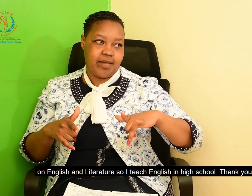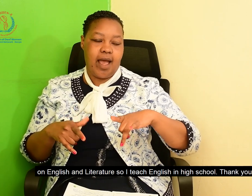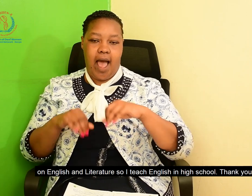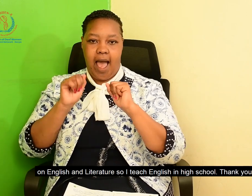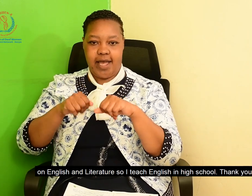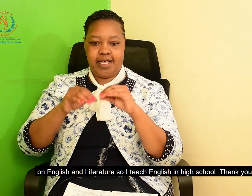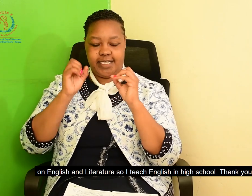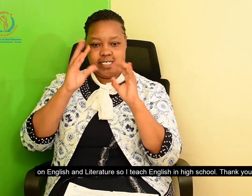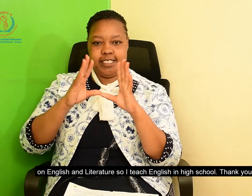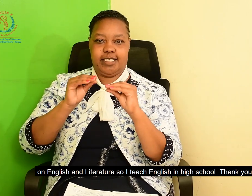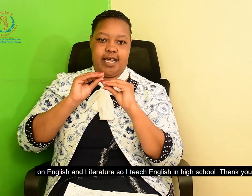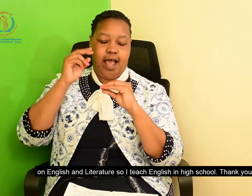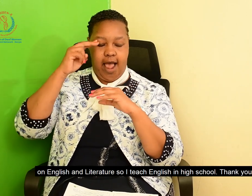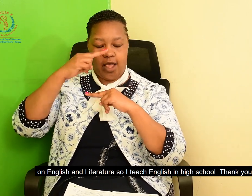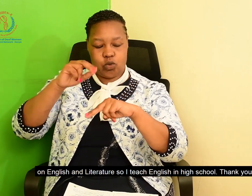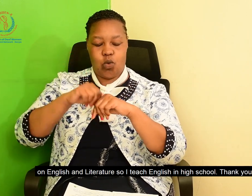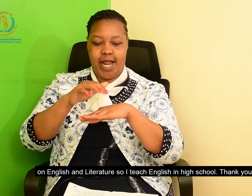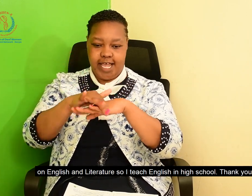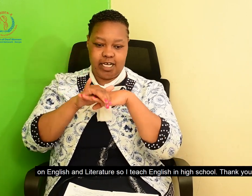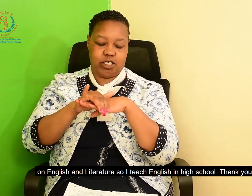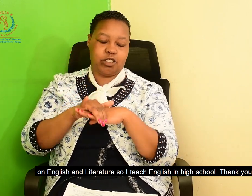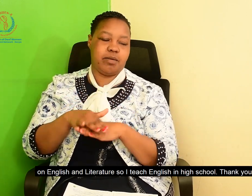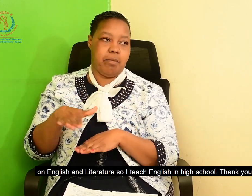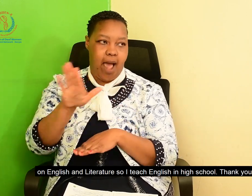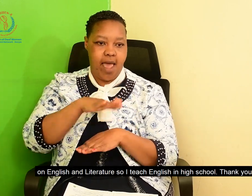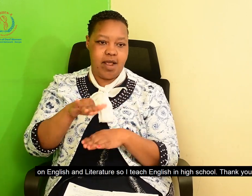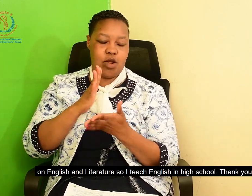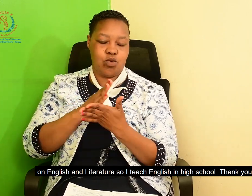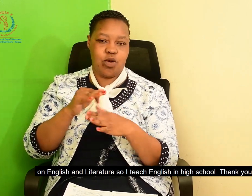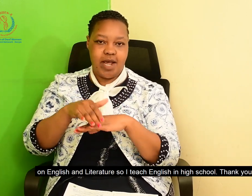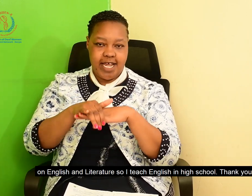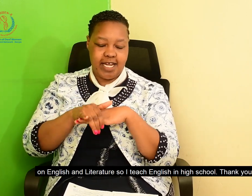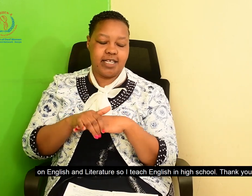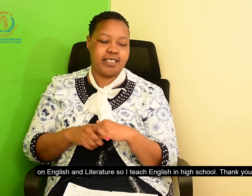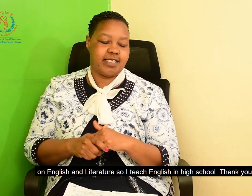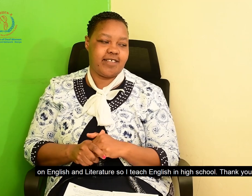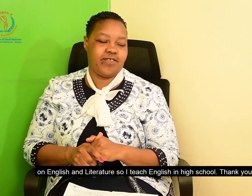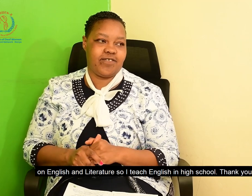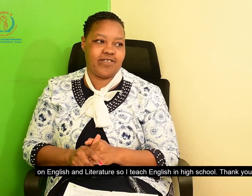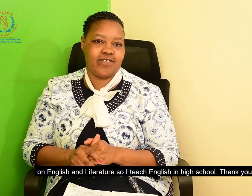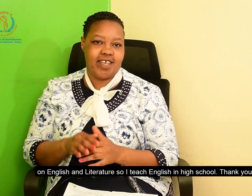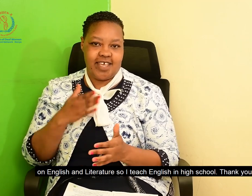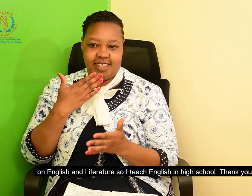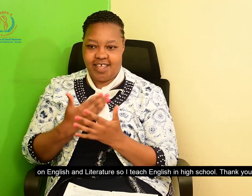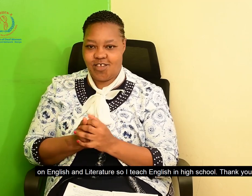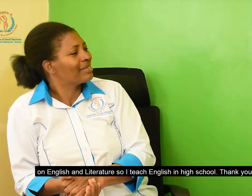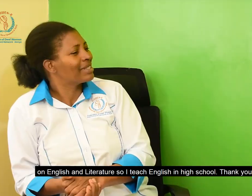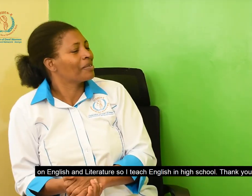literature. So, I teach English in high school. Thank you.